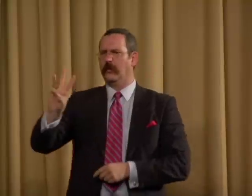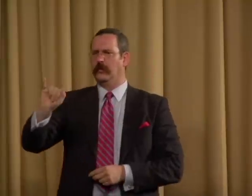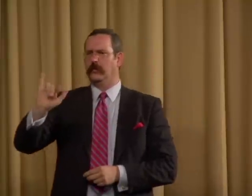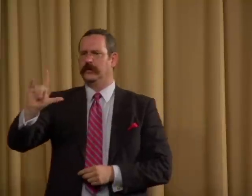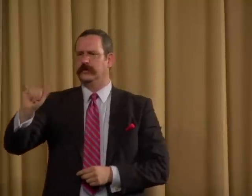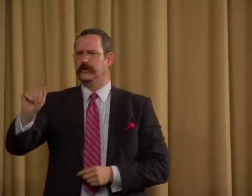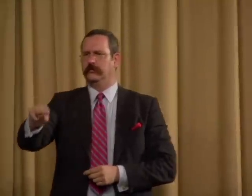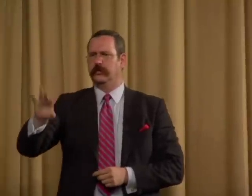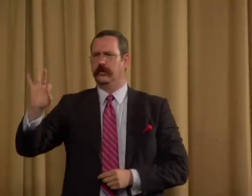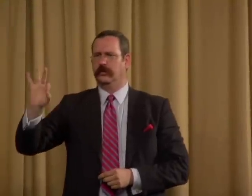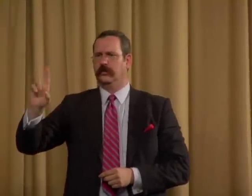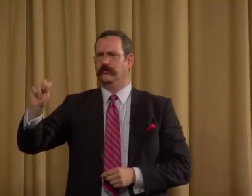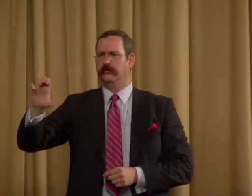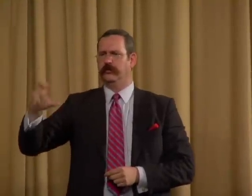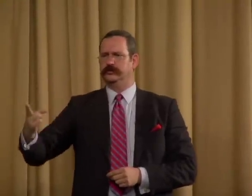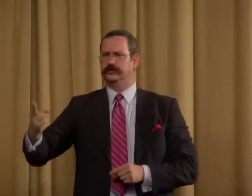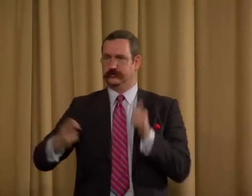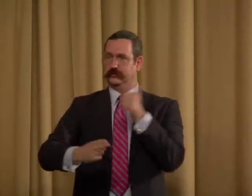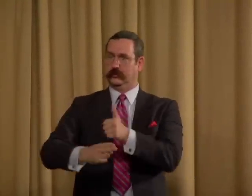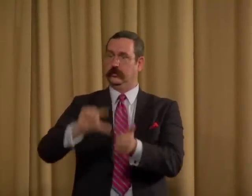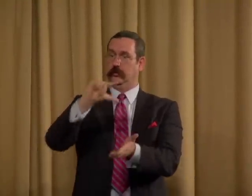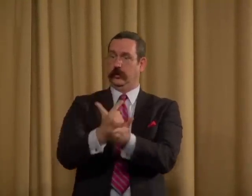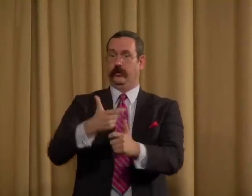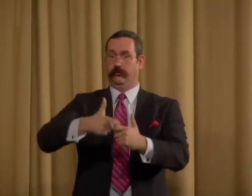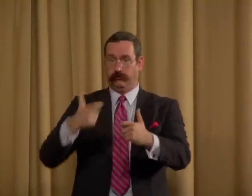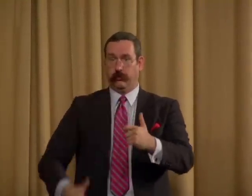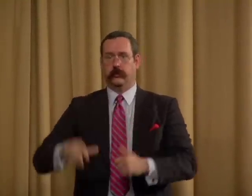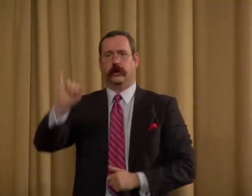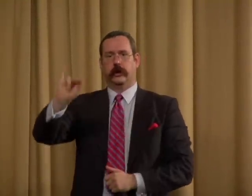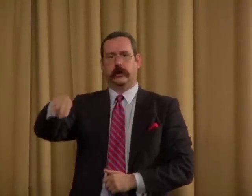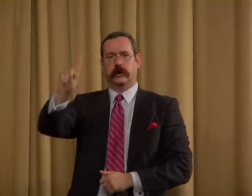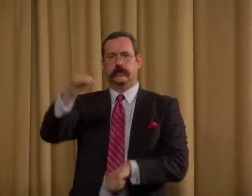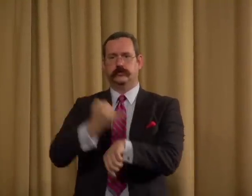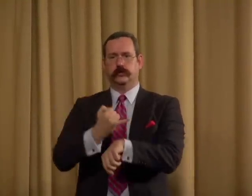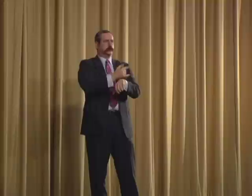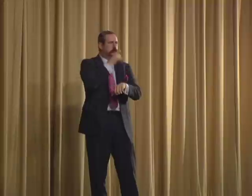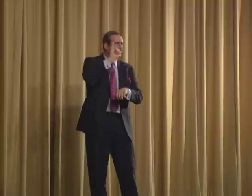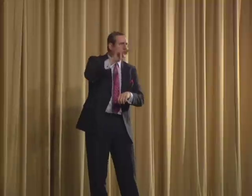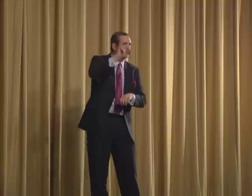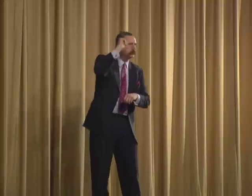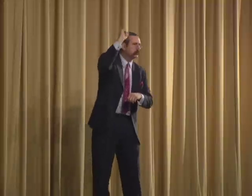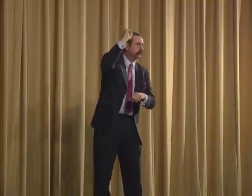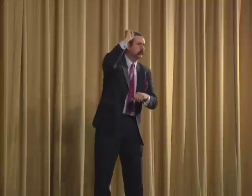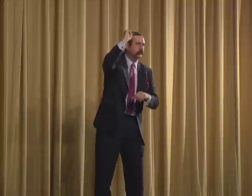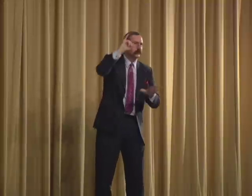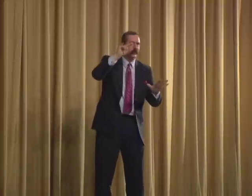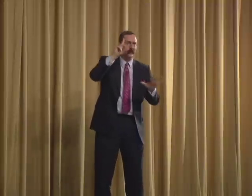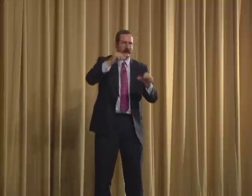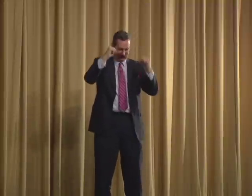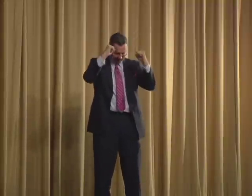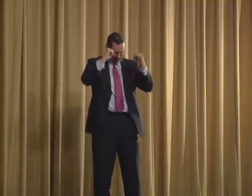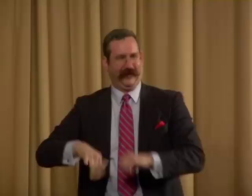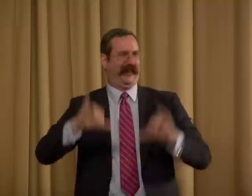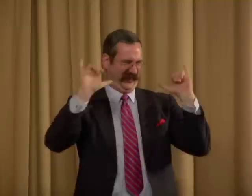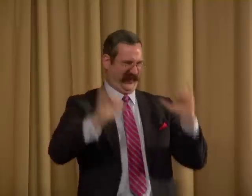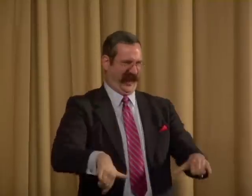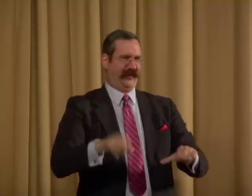School for the Deaf, William Fritz who graduated from the Indiana, who graduated for the Deaf. Anybody here from Indiana?